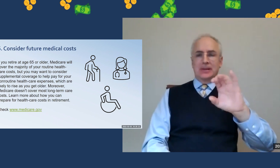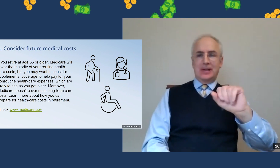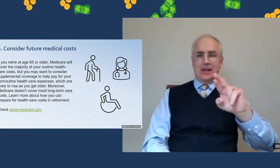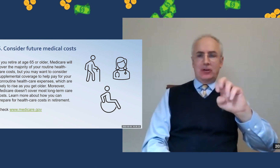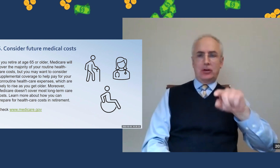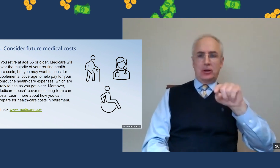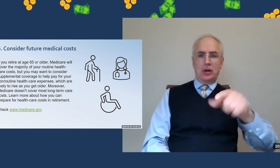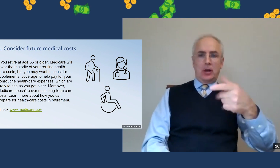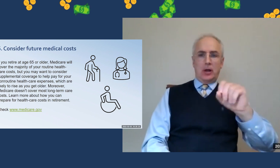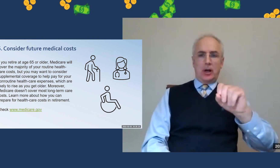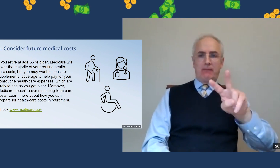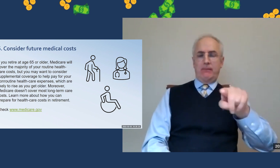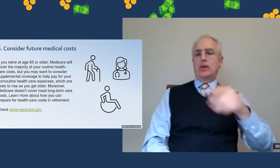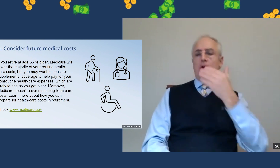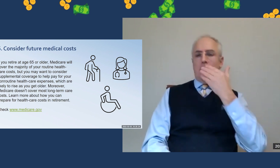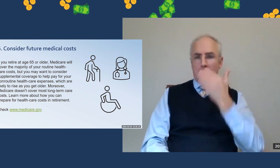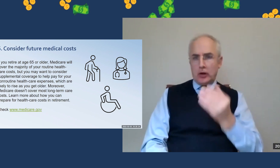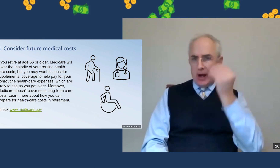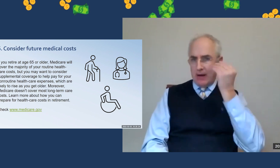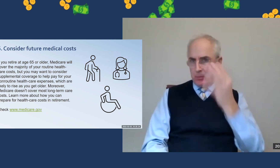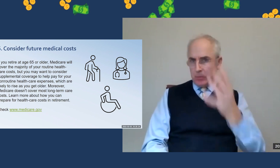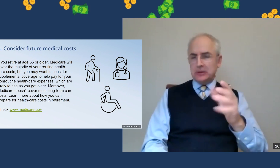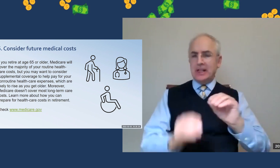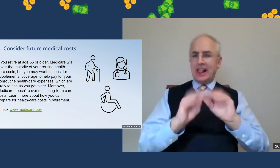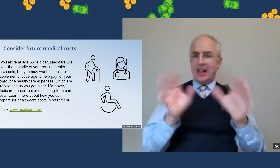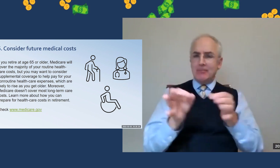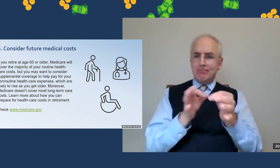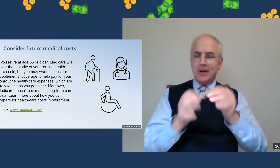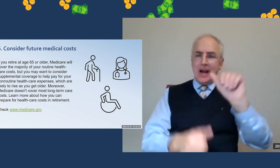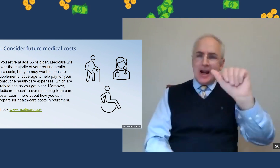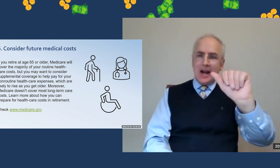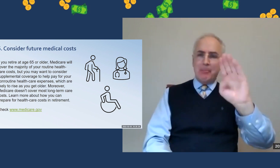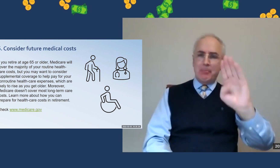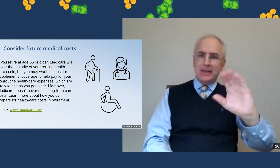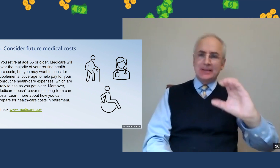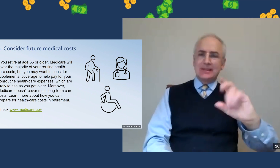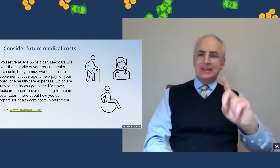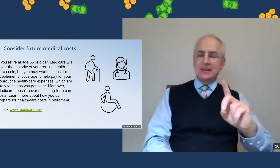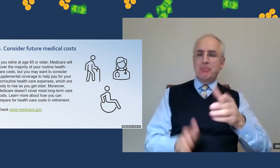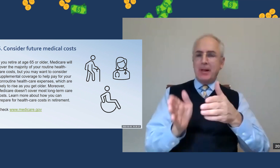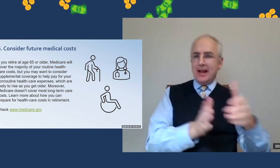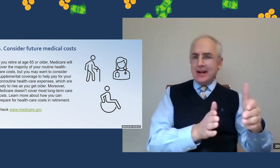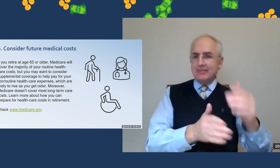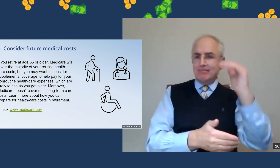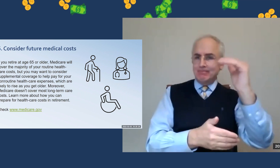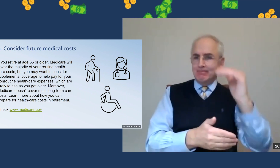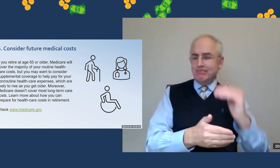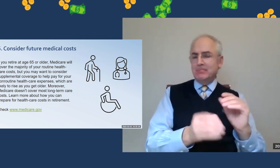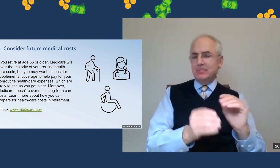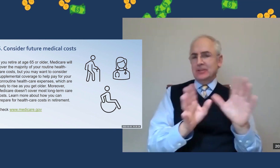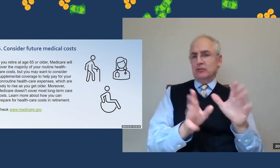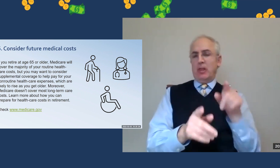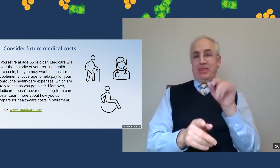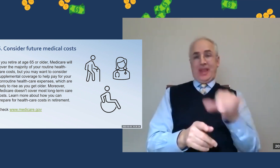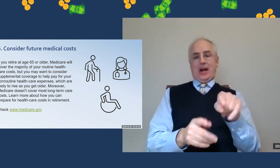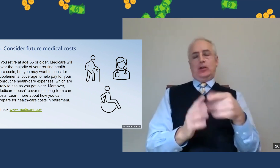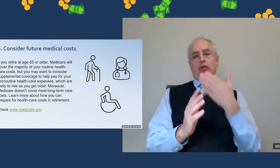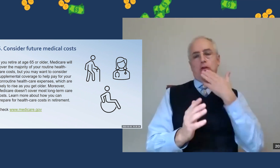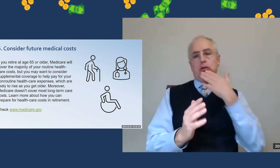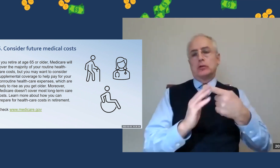www.medicare.gov. And there is a lot of good information there that explains Medicare Part A, Part B, Part C,